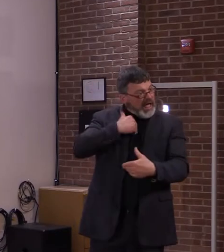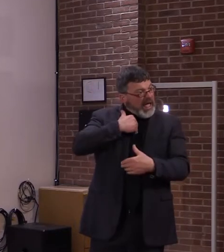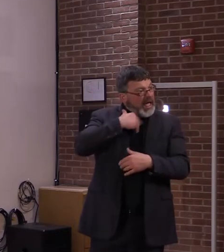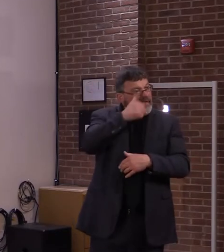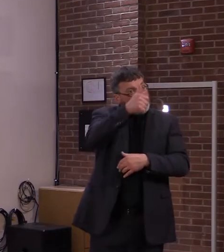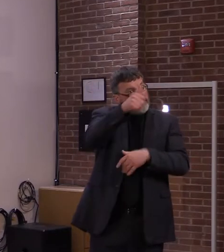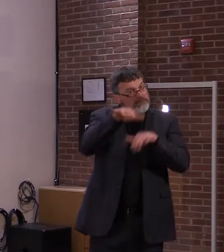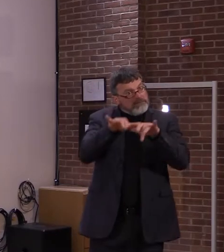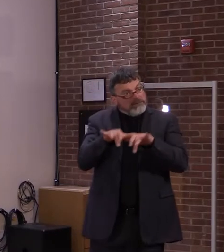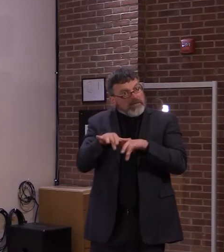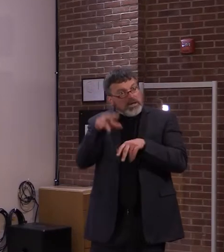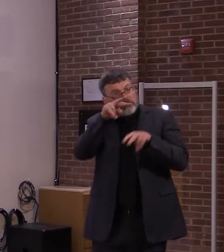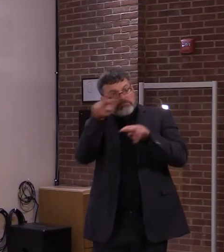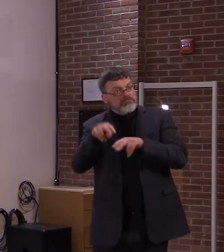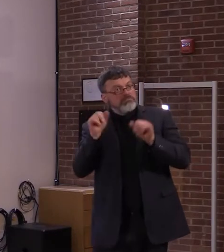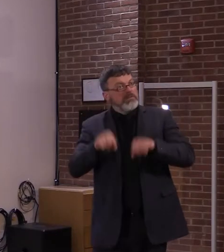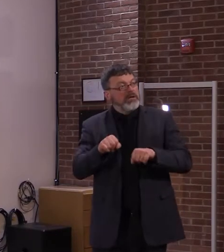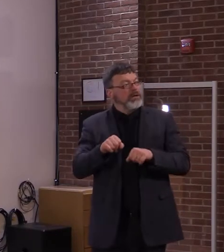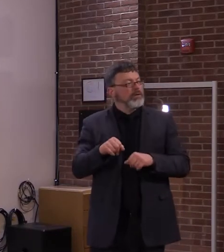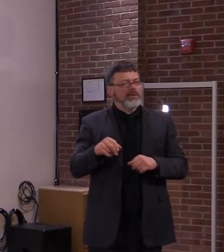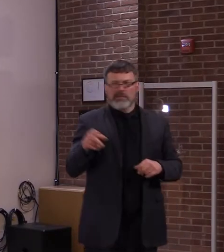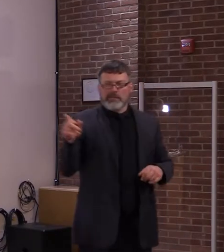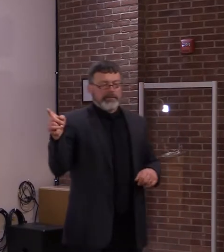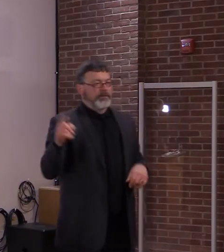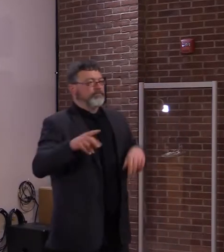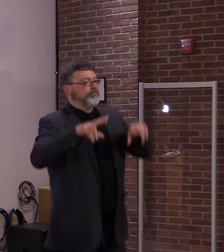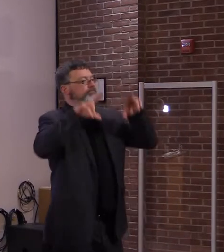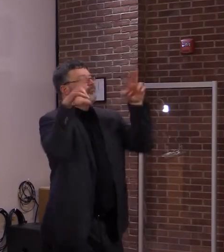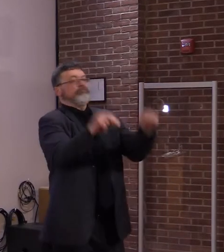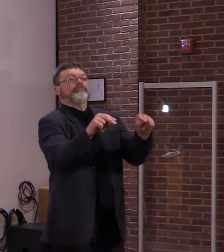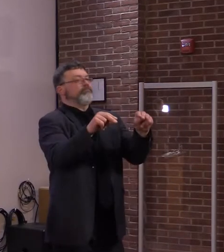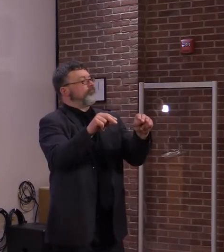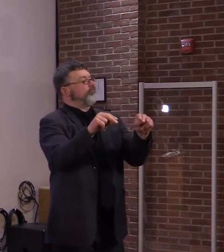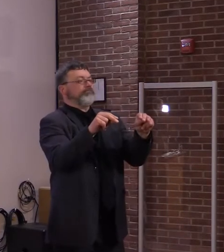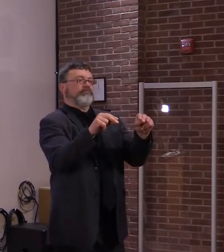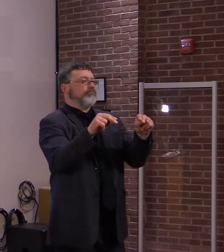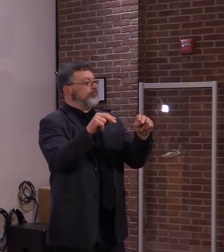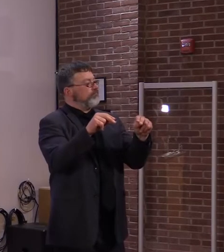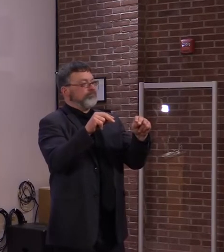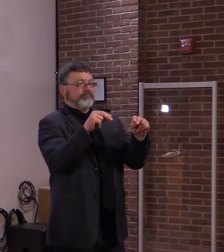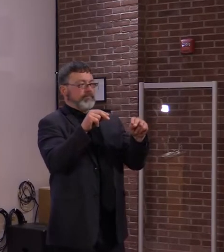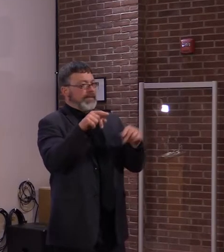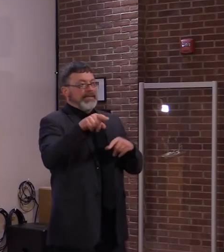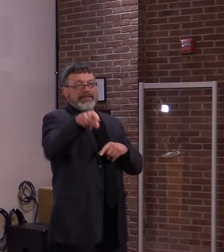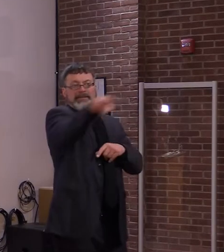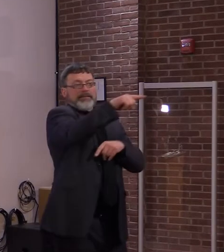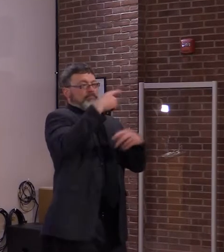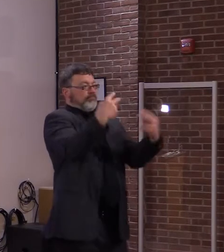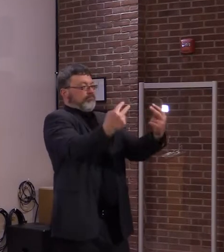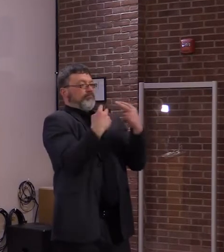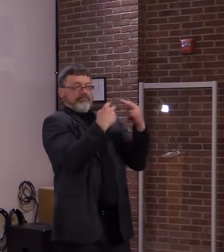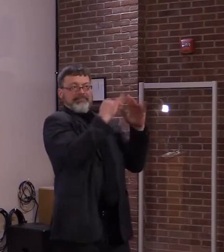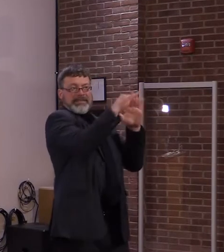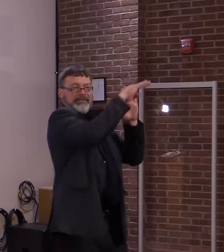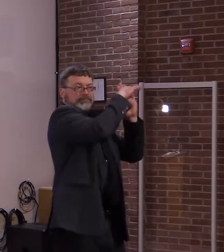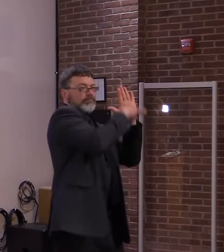No, that's not something they can't access the immunization registry to look at their own